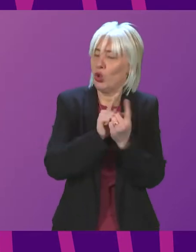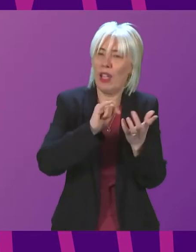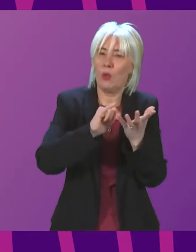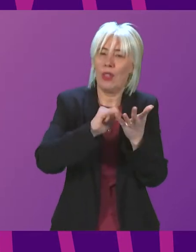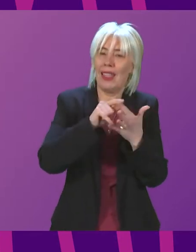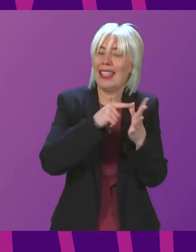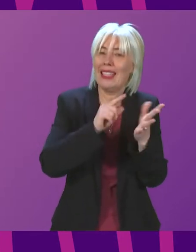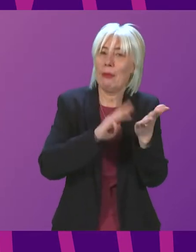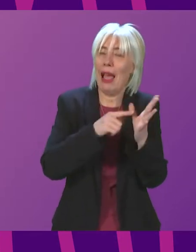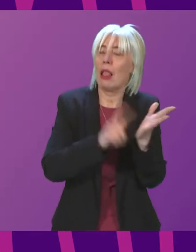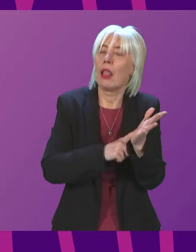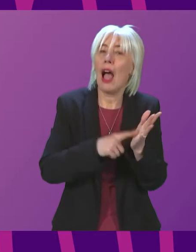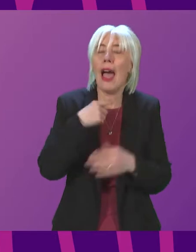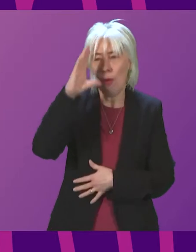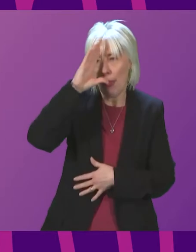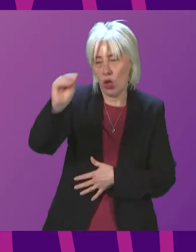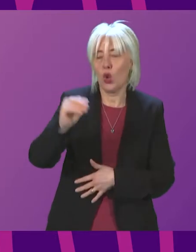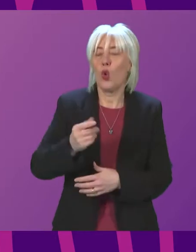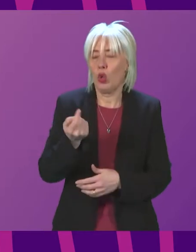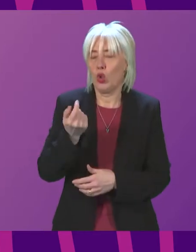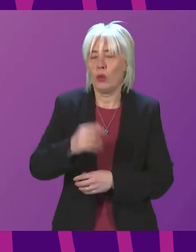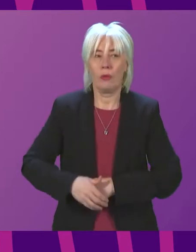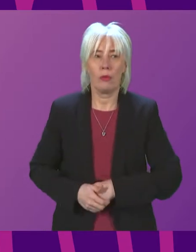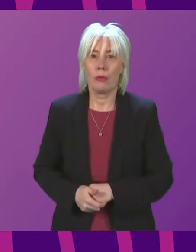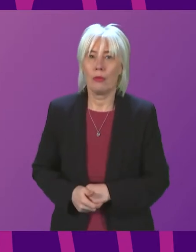in G-Code. Thank you. Kenneth Gibson.